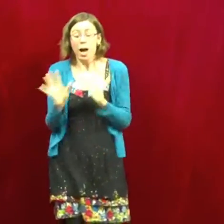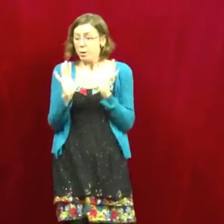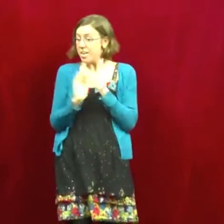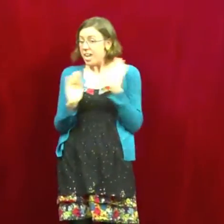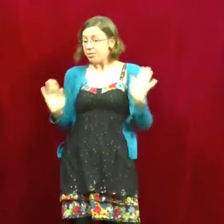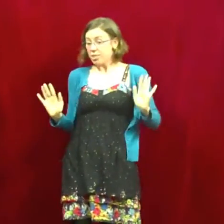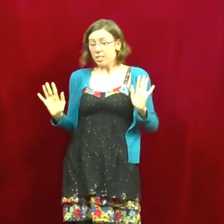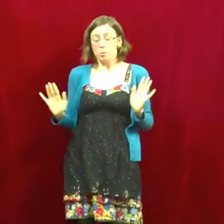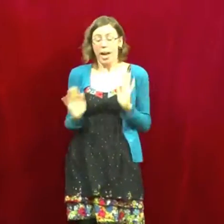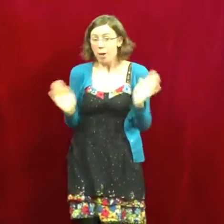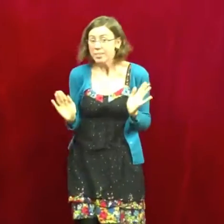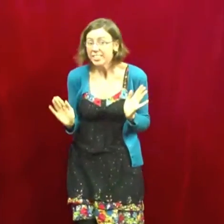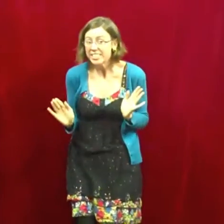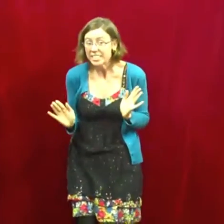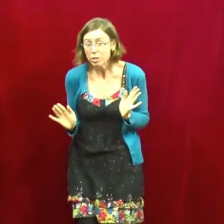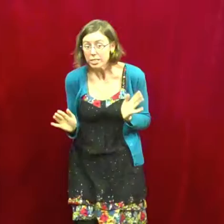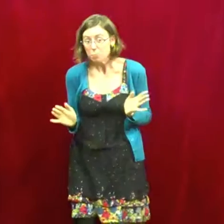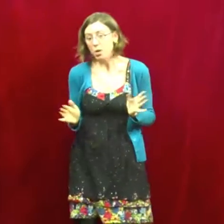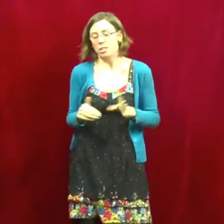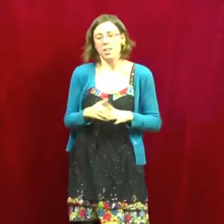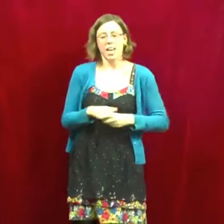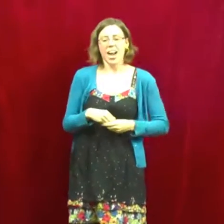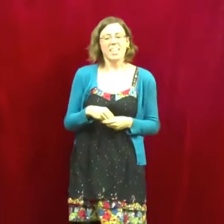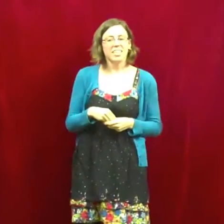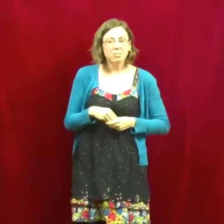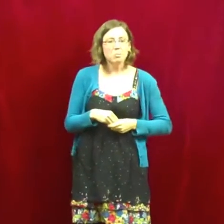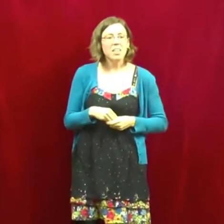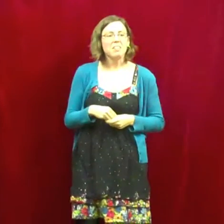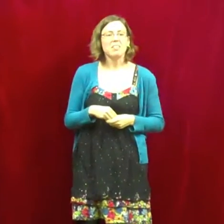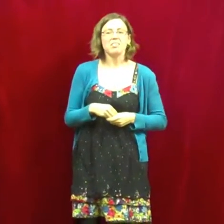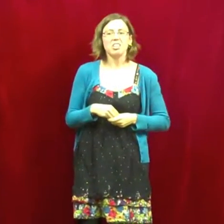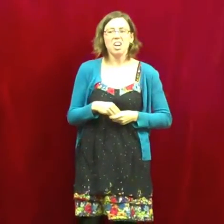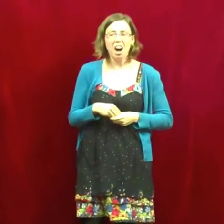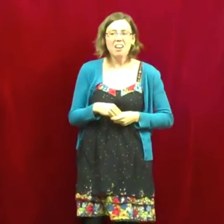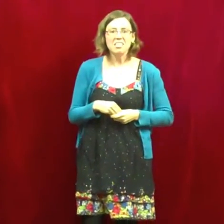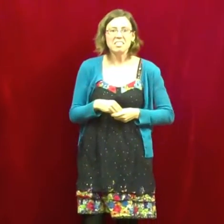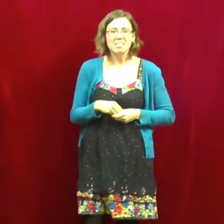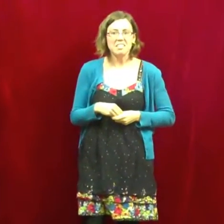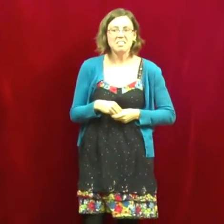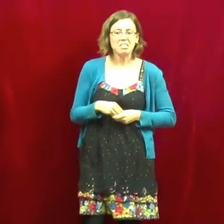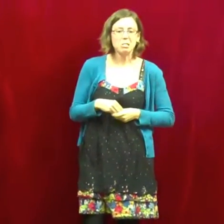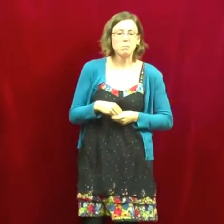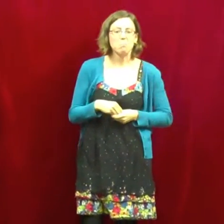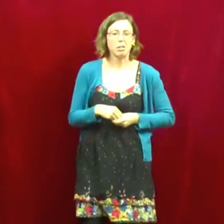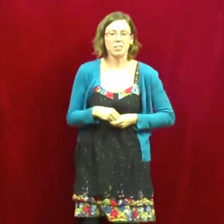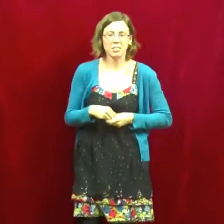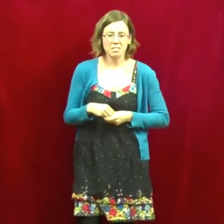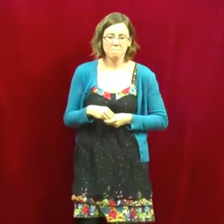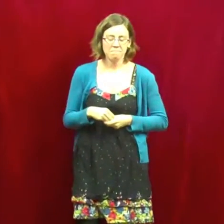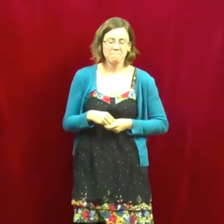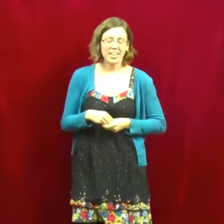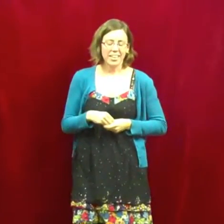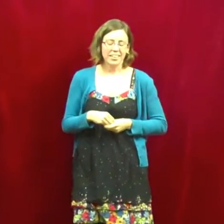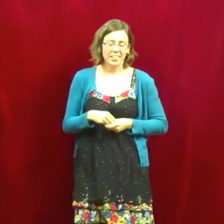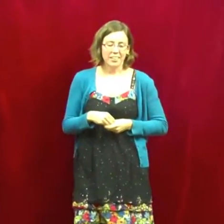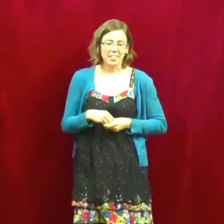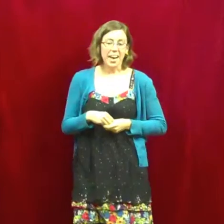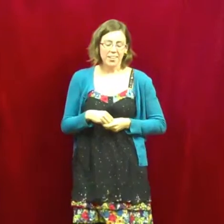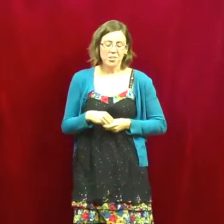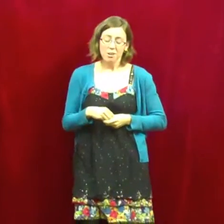I would never steal a book. I wasn't going to steal this book. And he gives me this condescending smirk. Yeah, no,